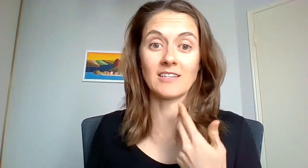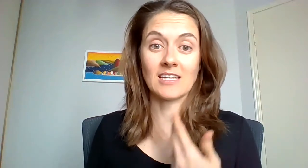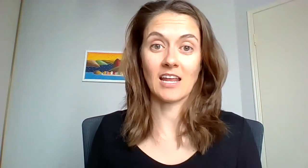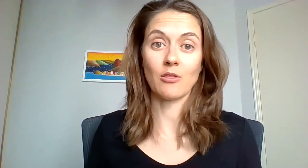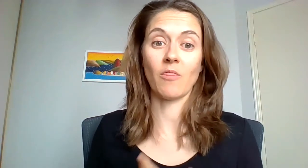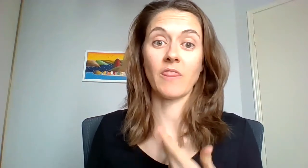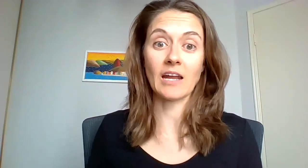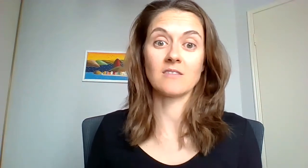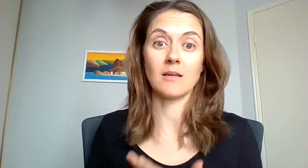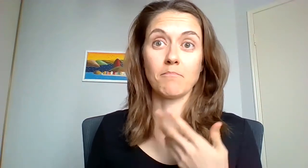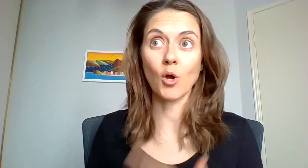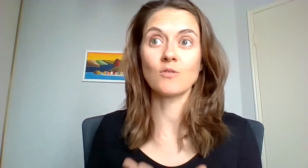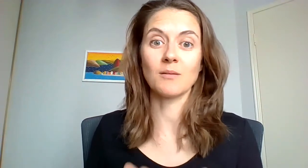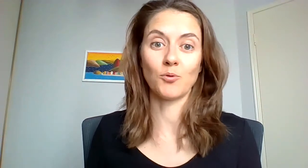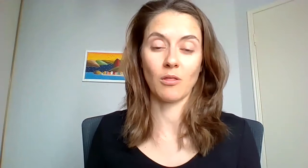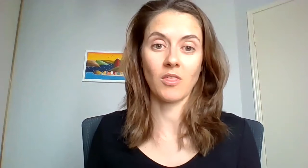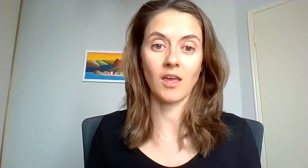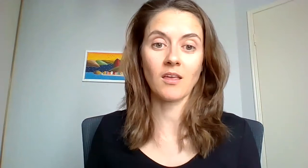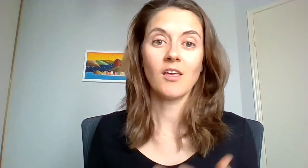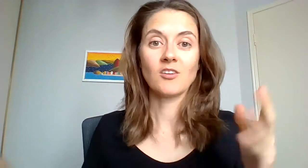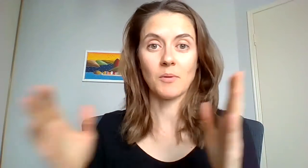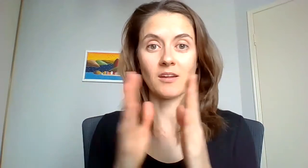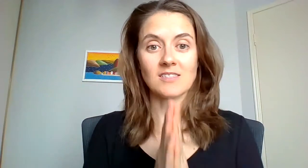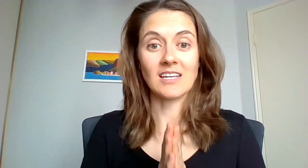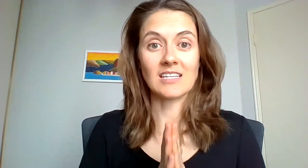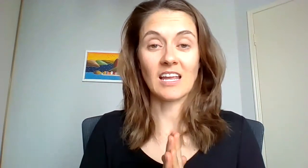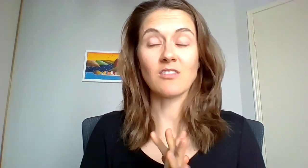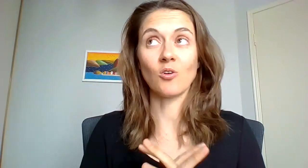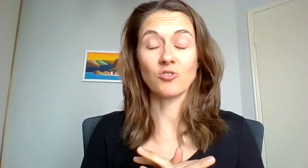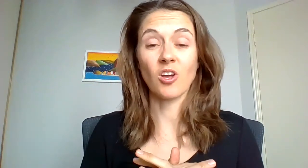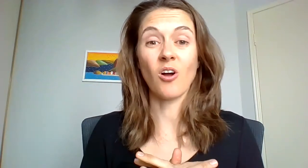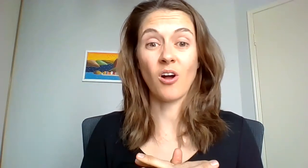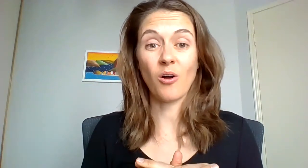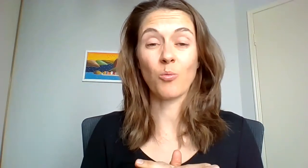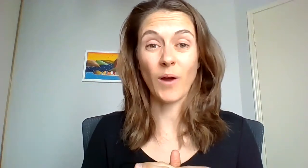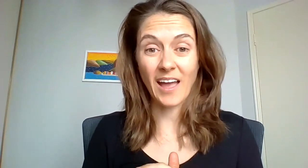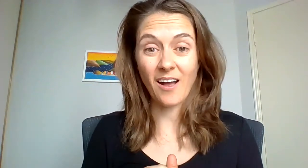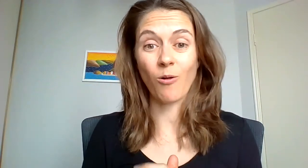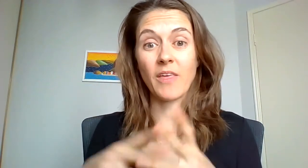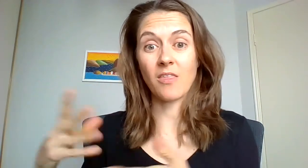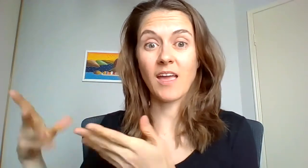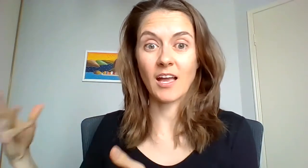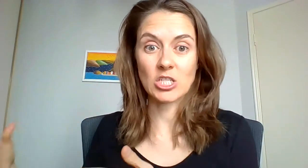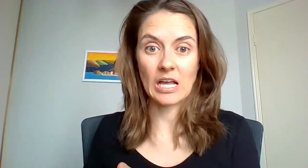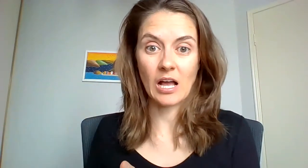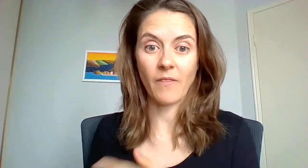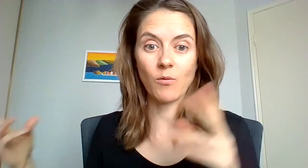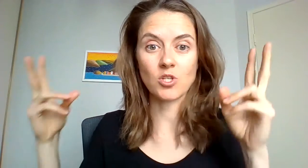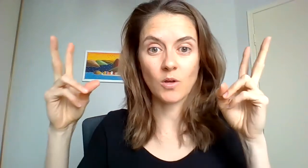underneath and that is the most important thing to be able to see underneath it all to go oh wow there they actually are, they were doing